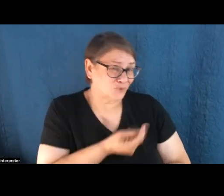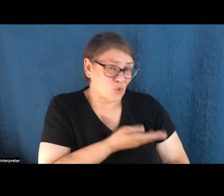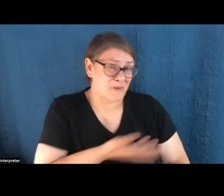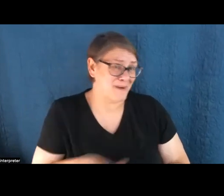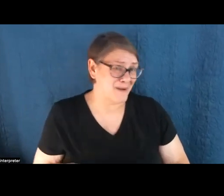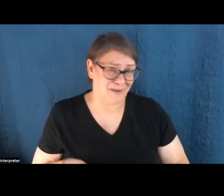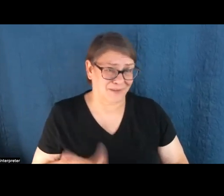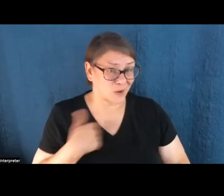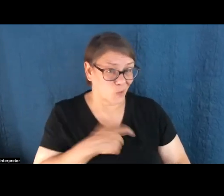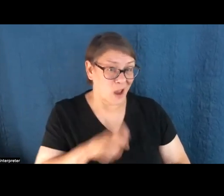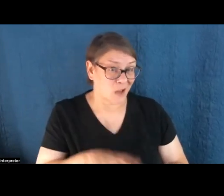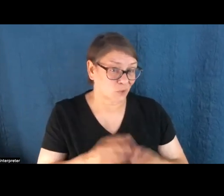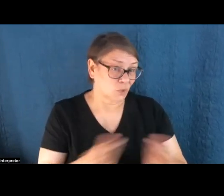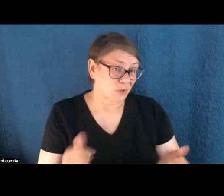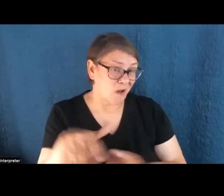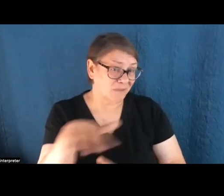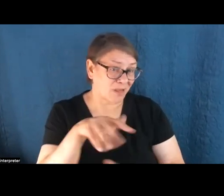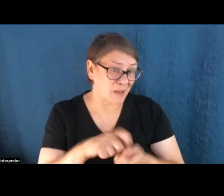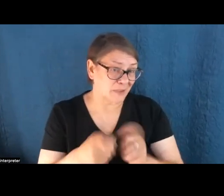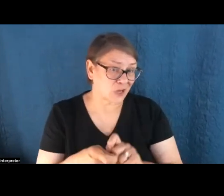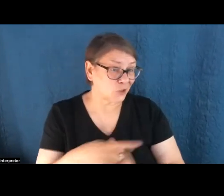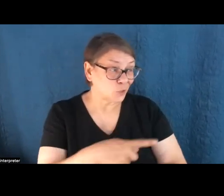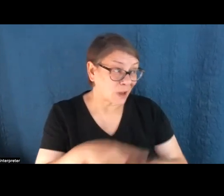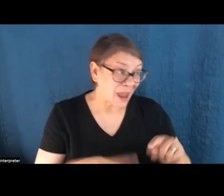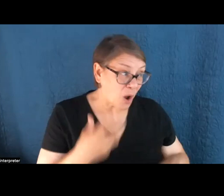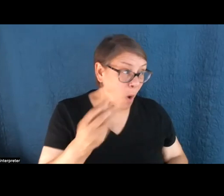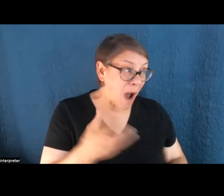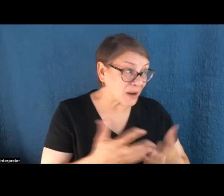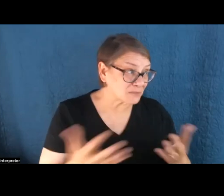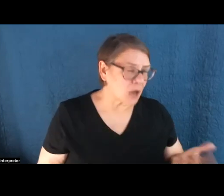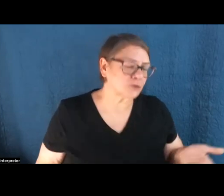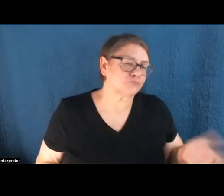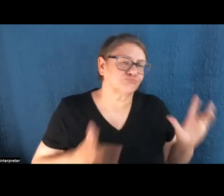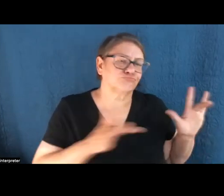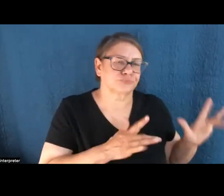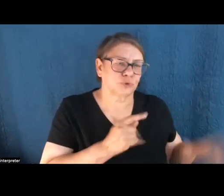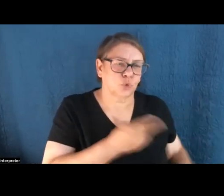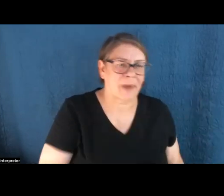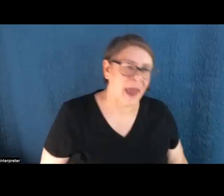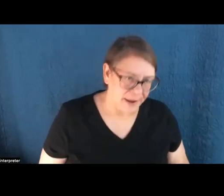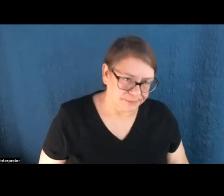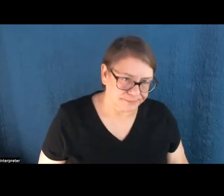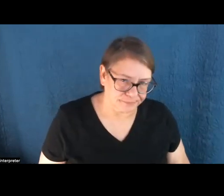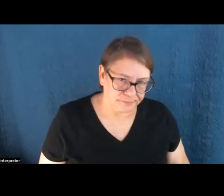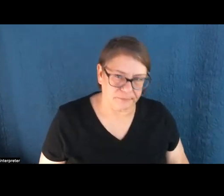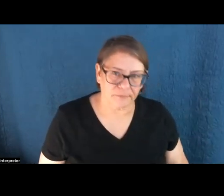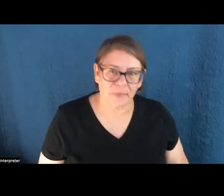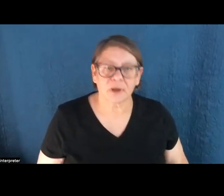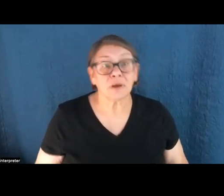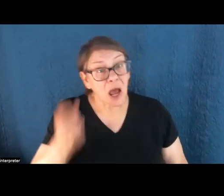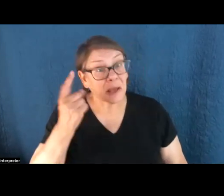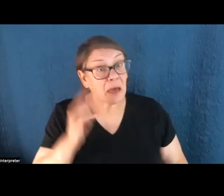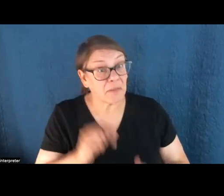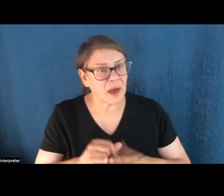we got to solve climate change if a guy has less room to ride his off-road vehicle, and that's the sacrifice, like, tough for him. And I get that.